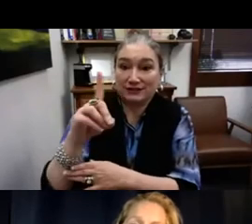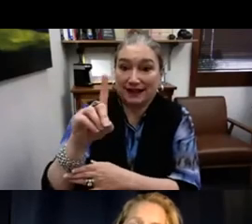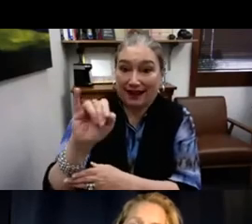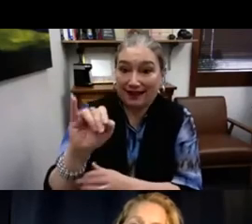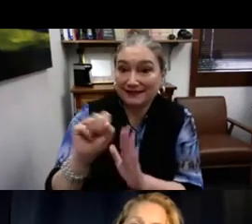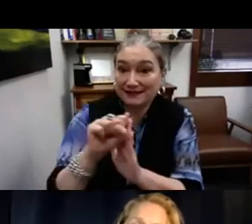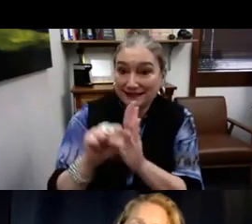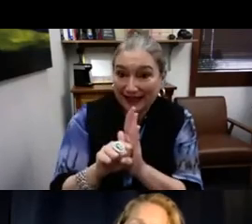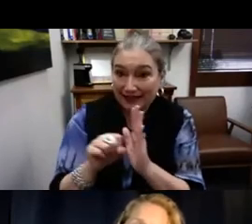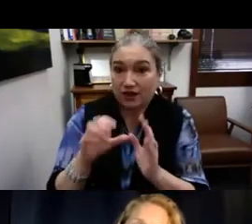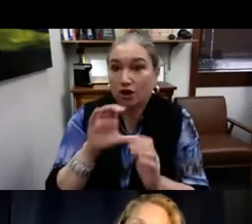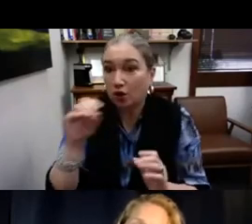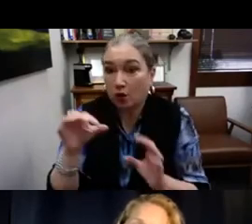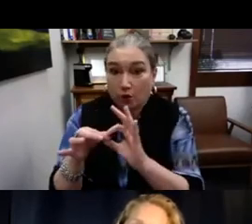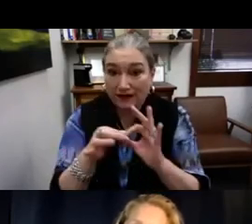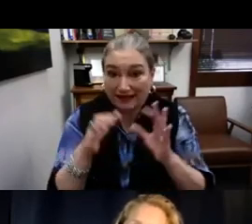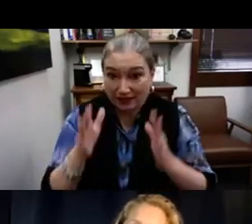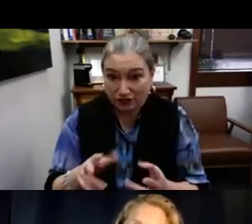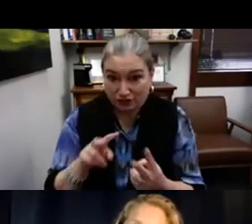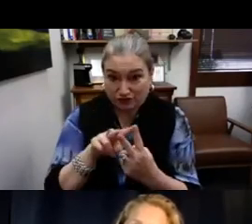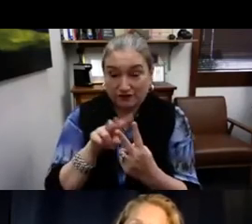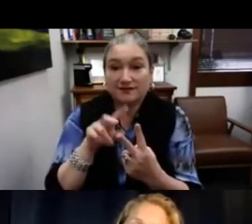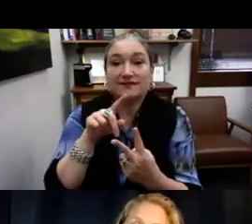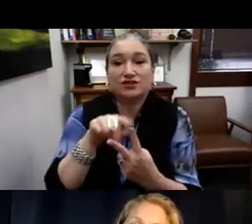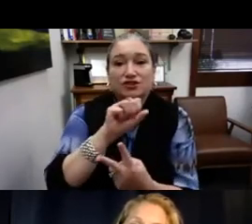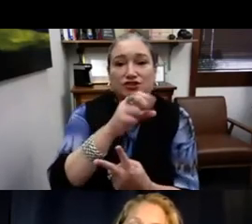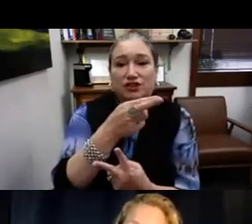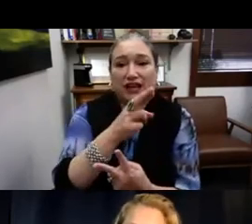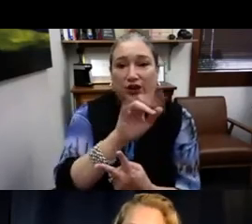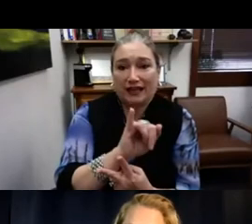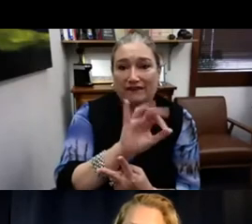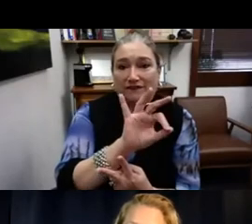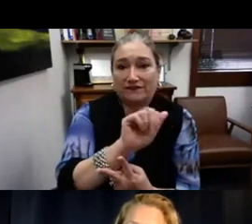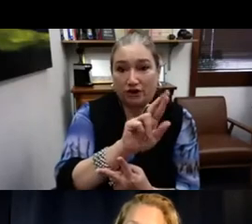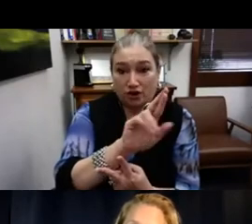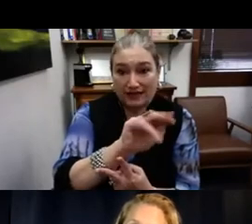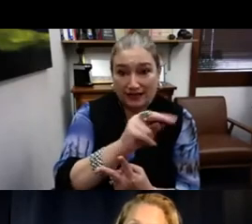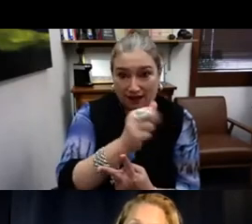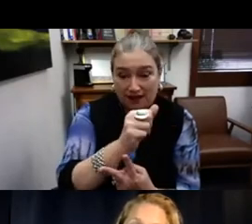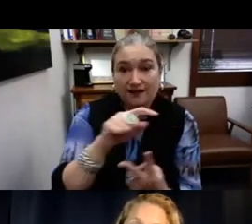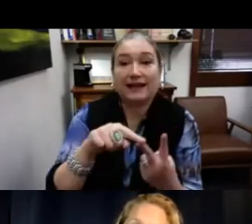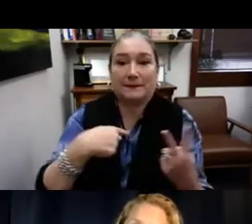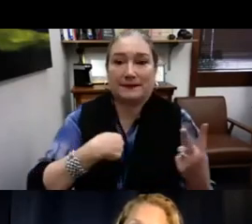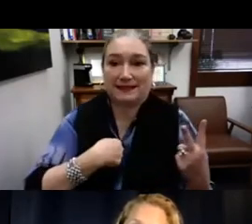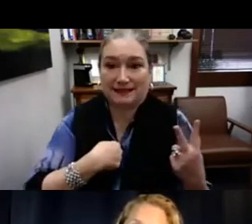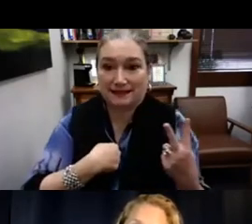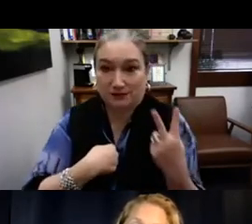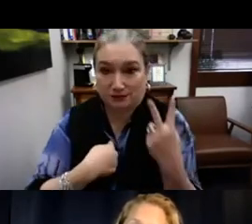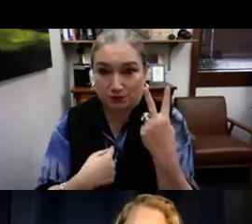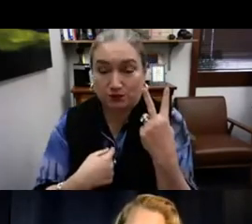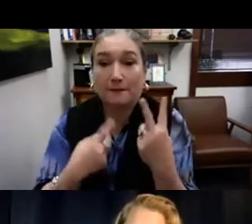Both California and EHDI system are the co-creators of this. So that's Sherry Farina.